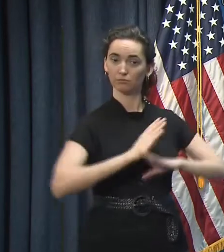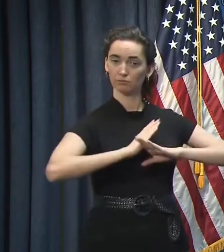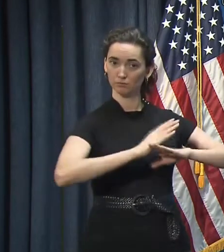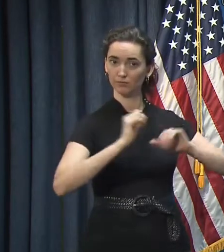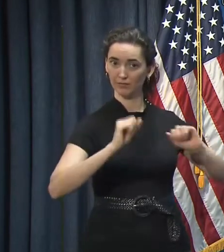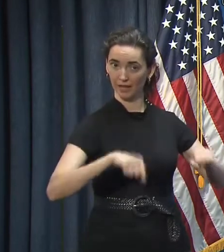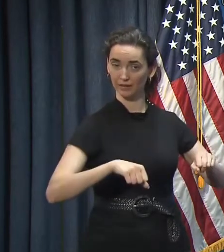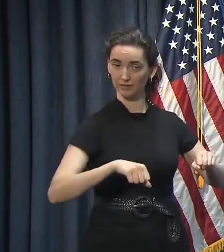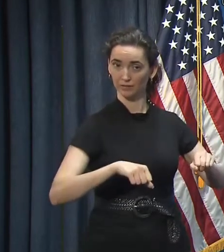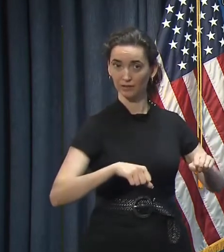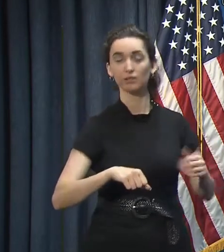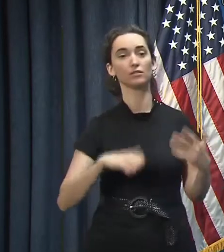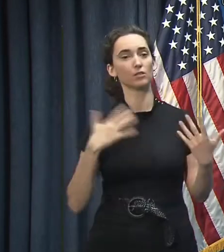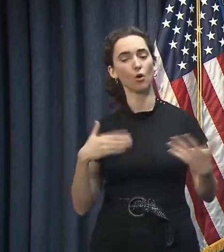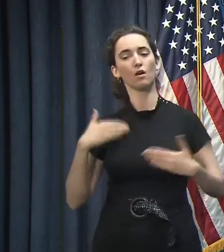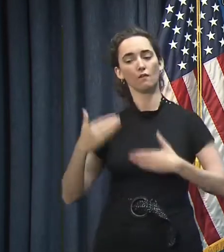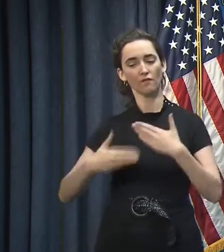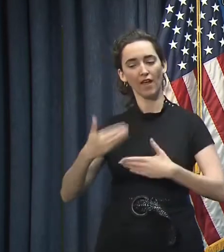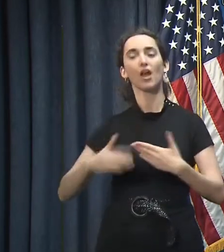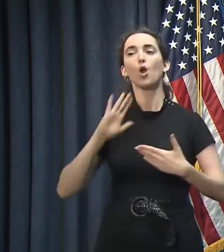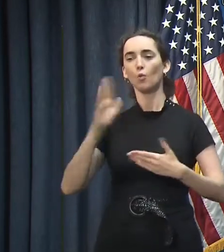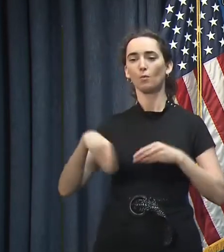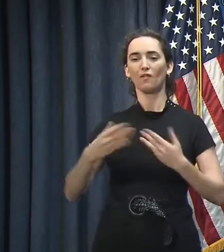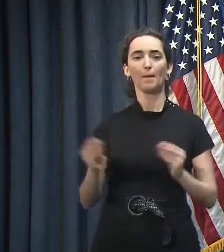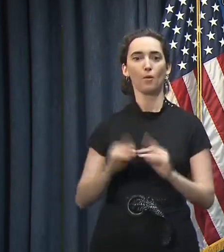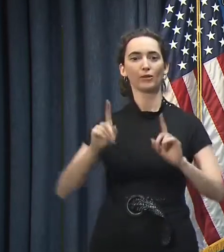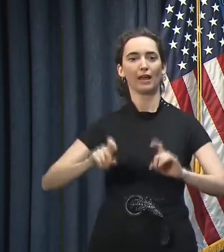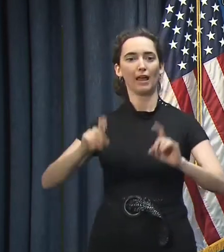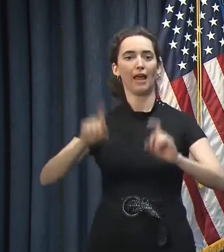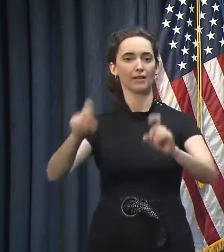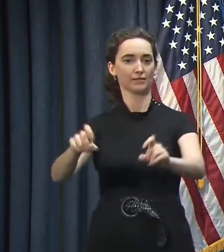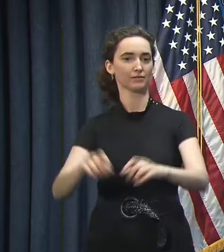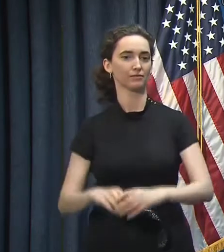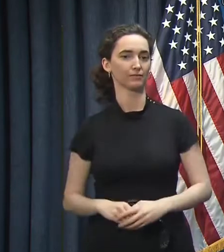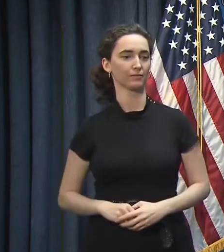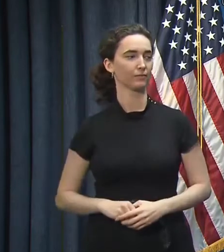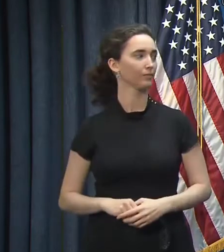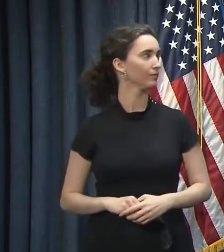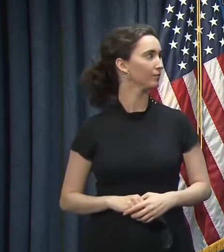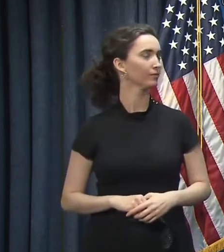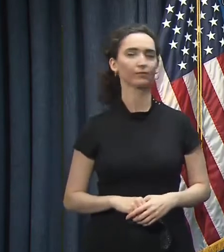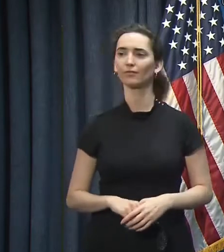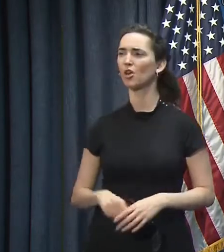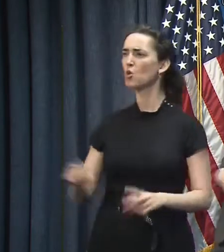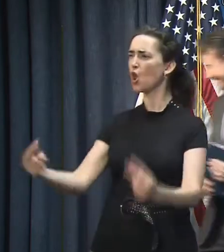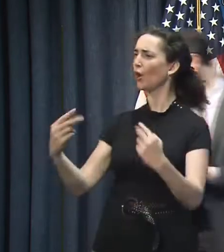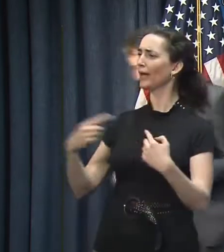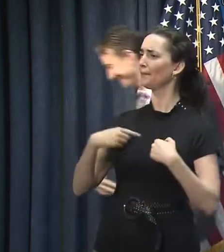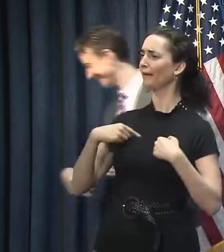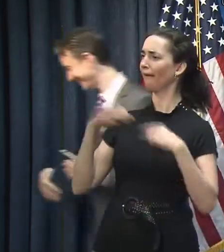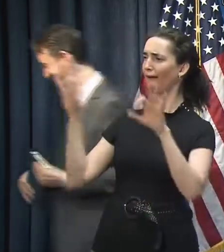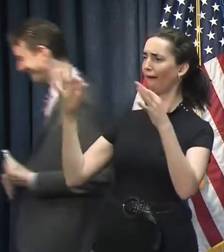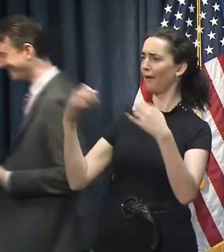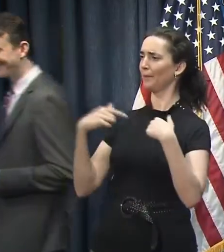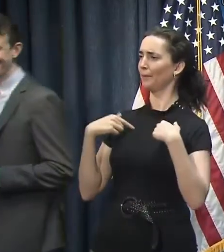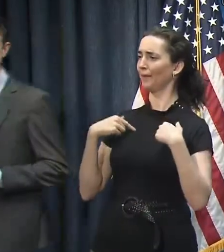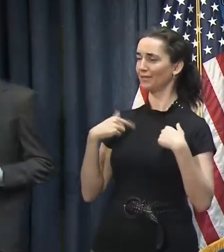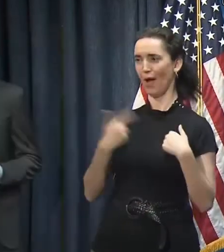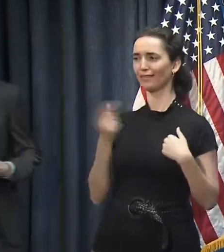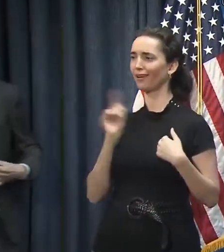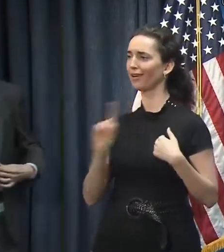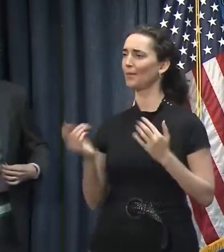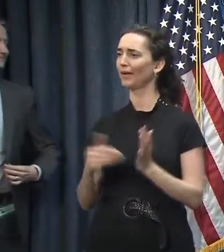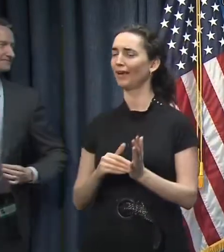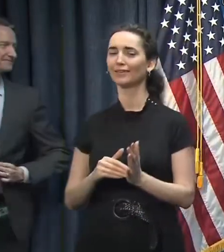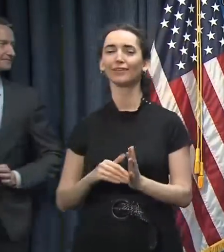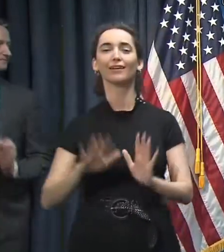we're going to continue to want to see more and more of those tests deployed. you. Y'all will look into me so it's time to come back up. One point I did